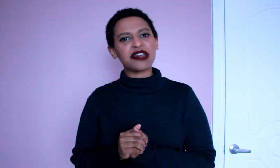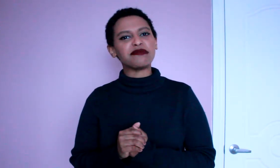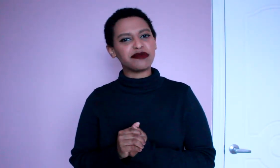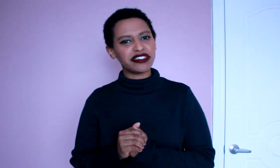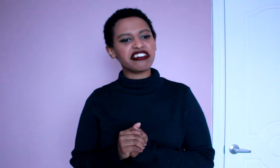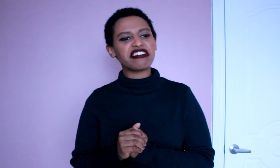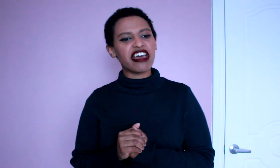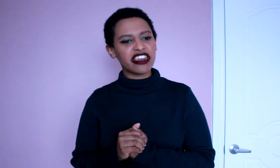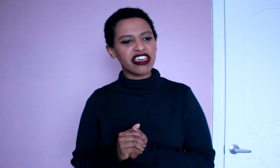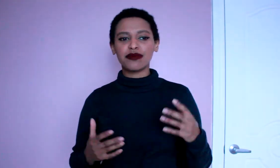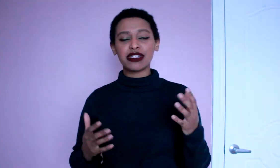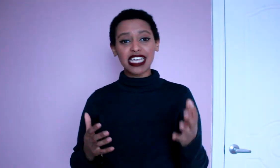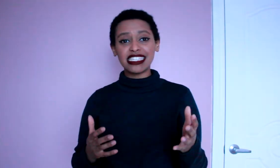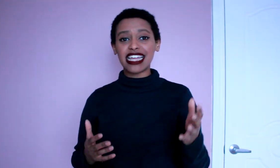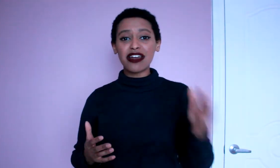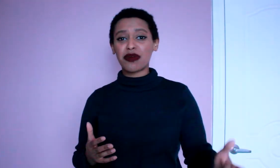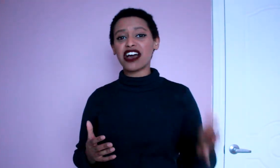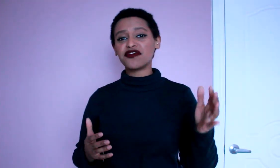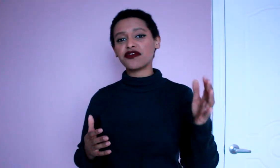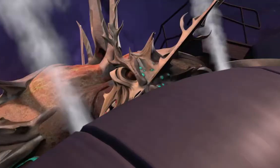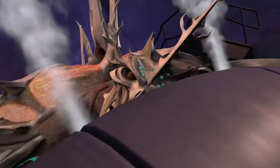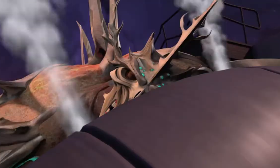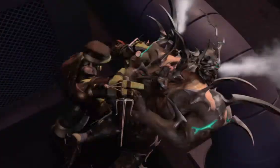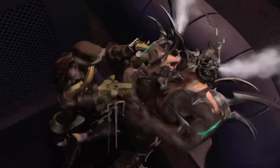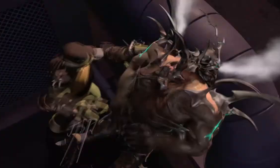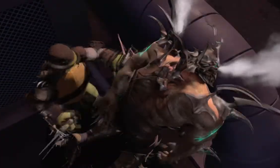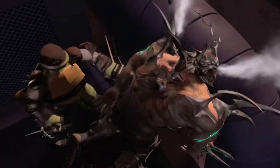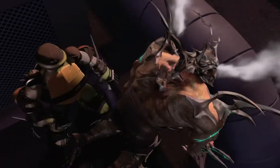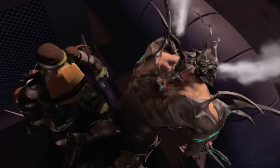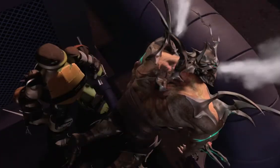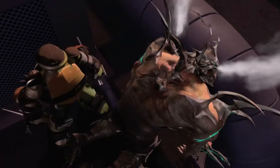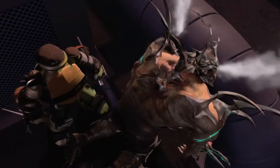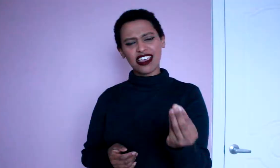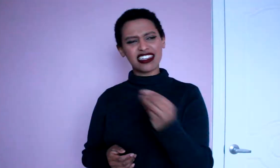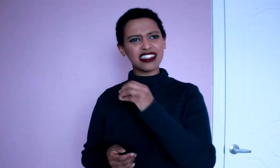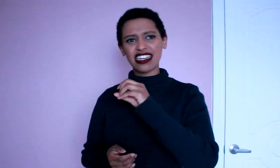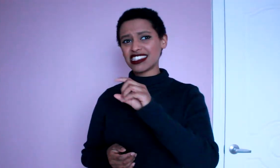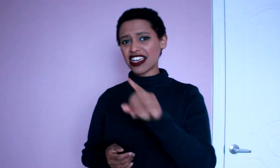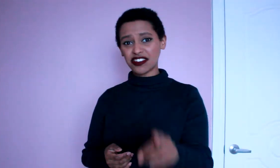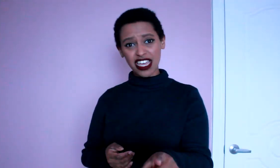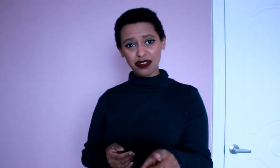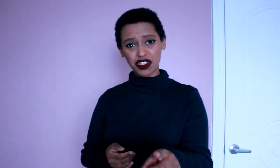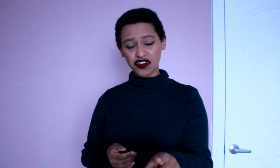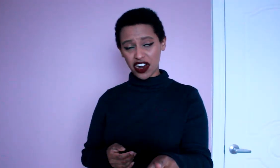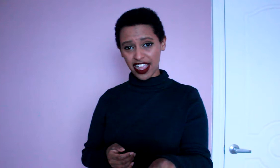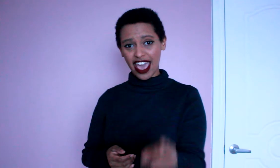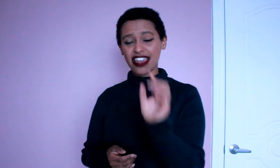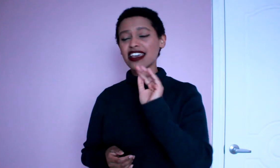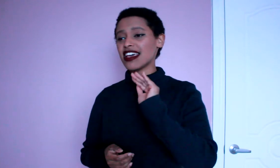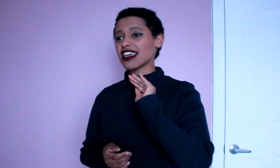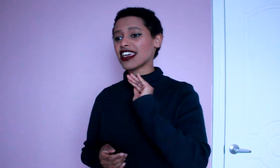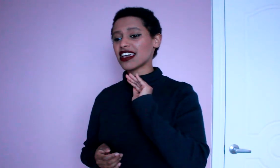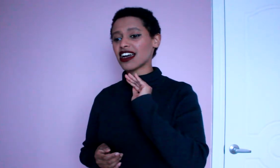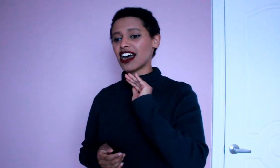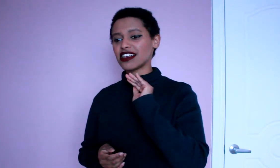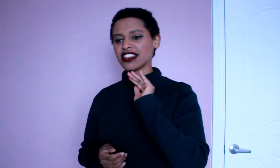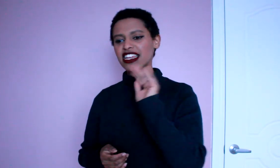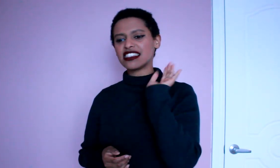seeing that again besides that Raph momentarily took out the shredder he didn't let his anger take him too far again he let his